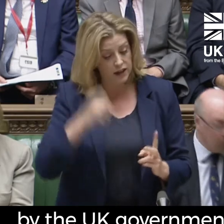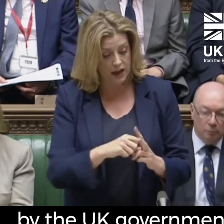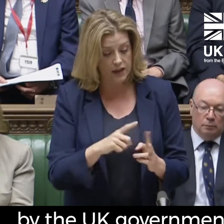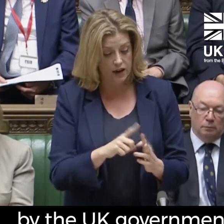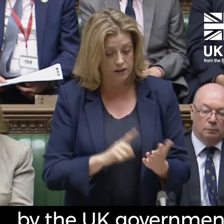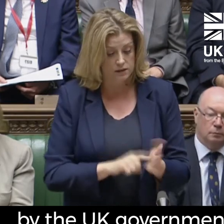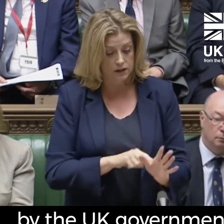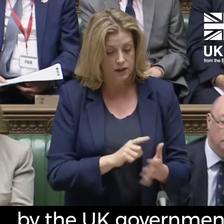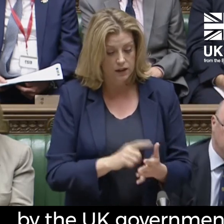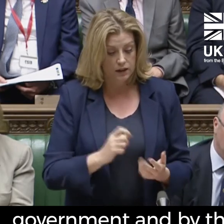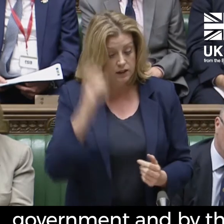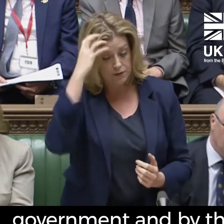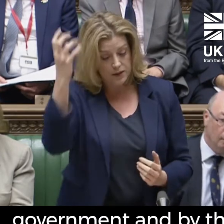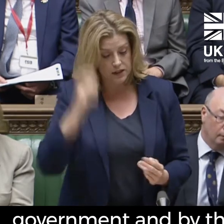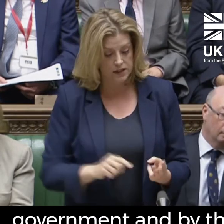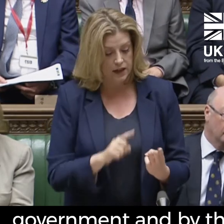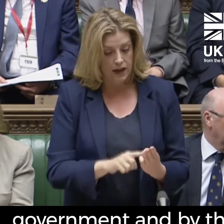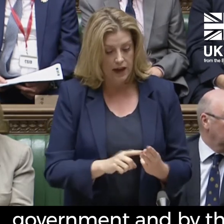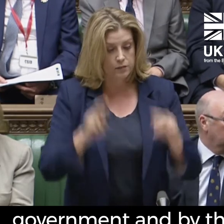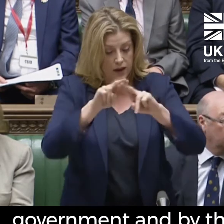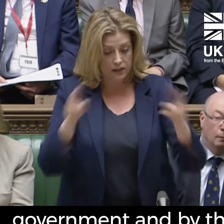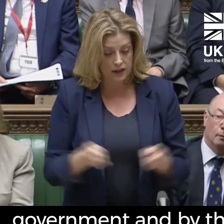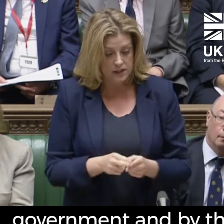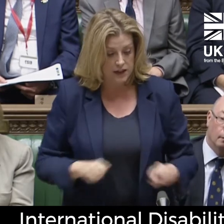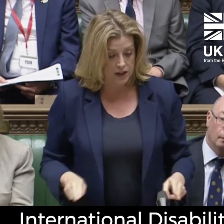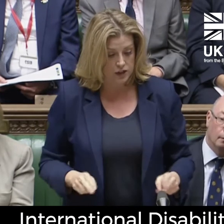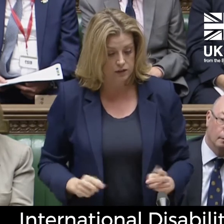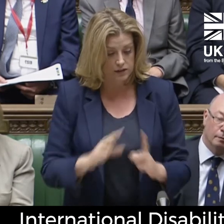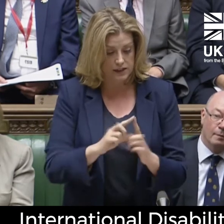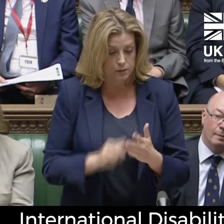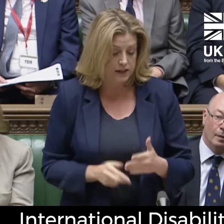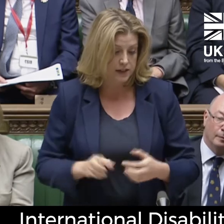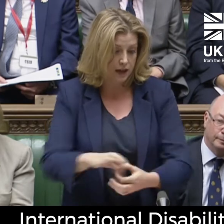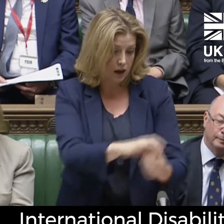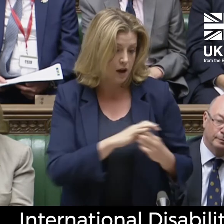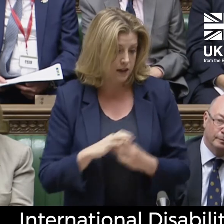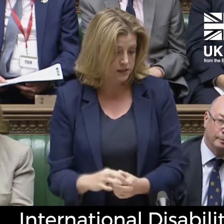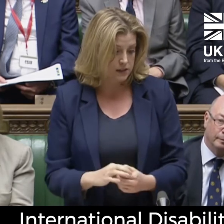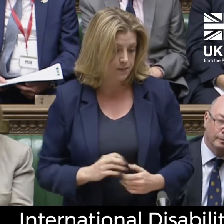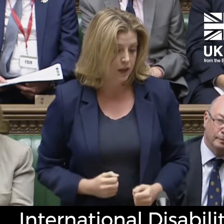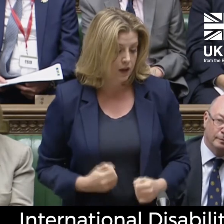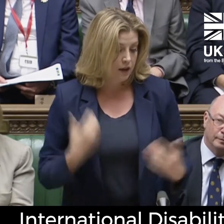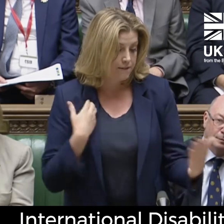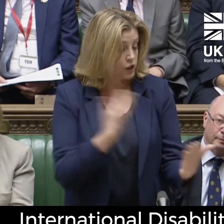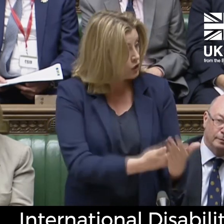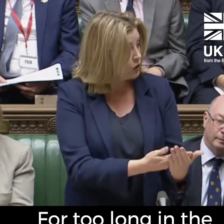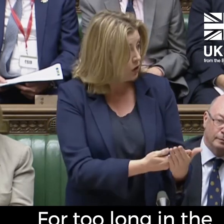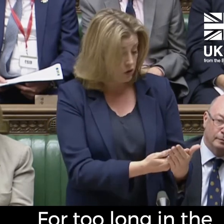Kenya government and by the International Disability Alliance. For too long